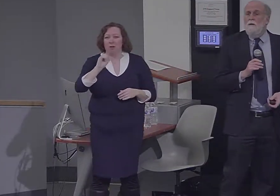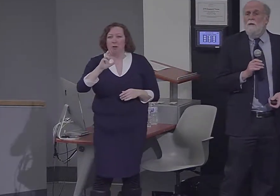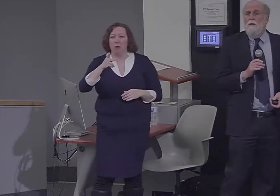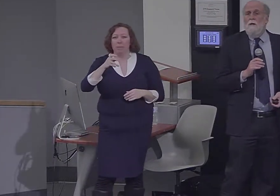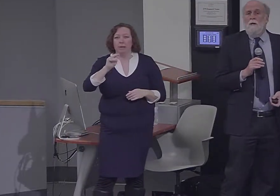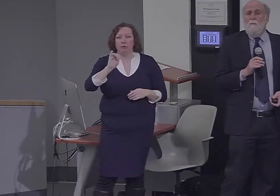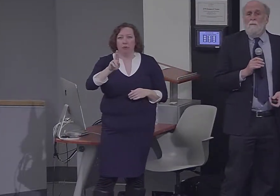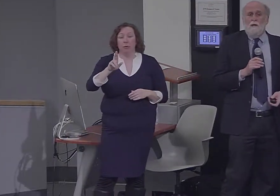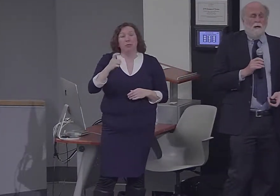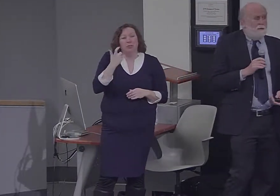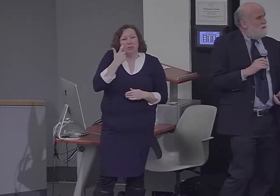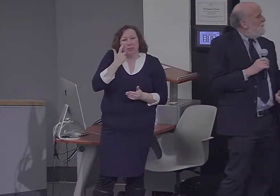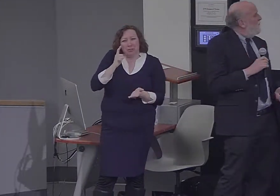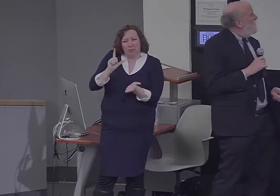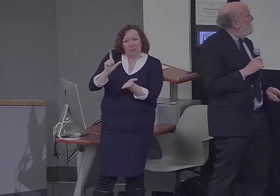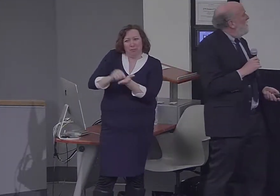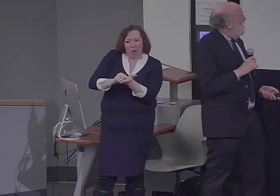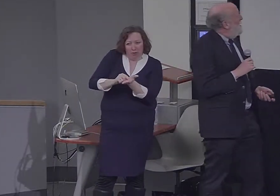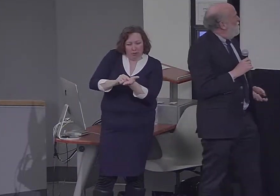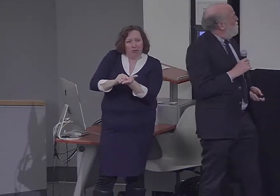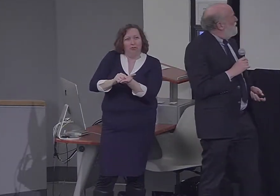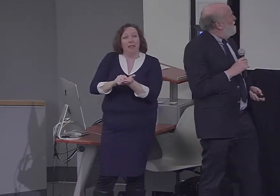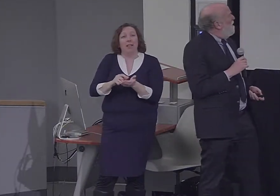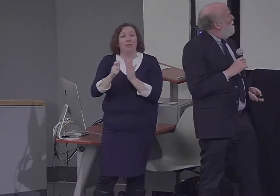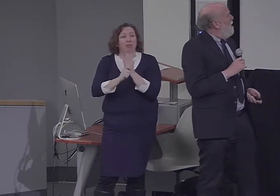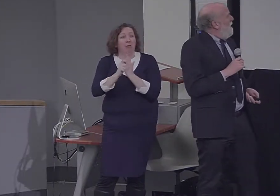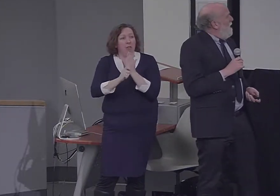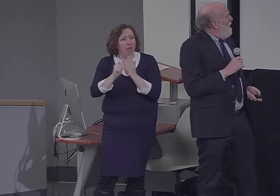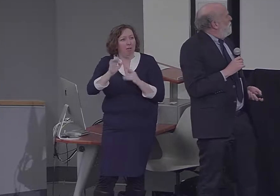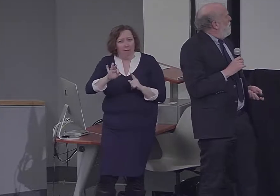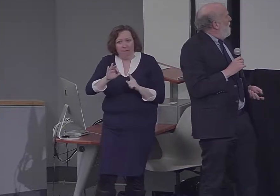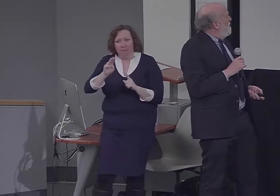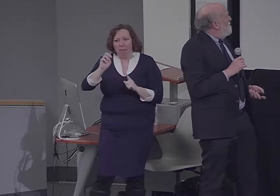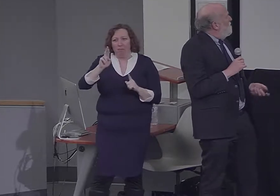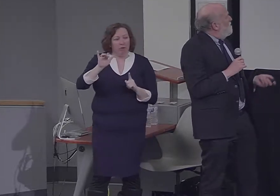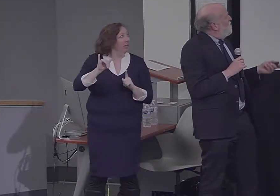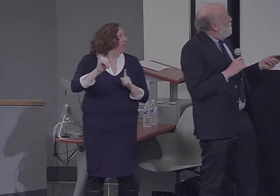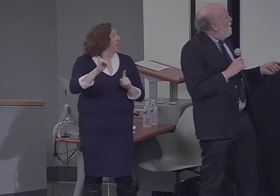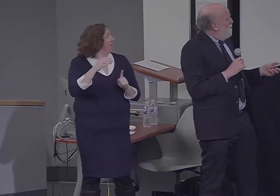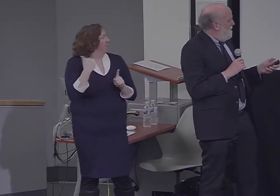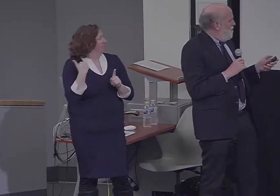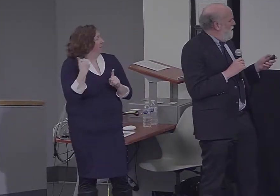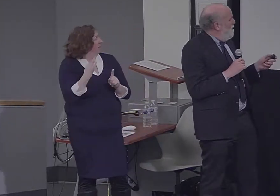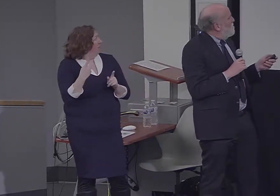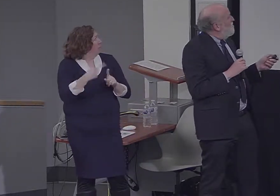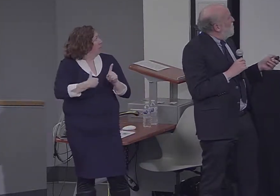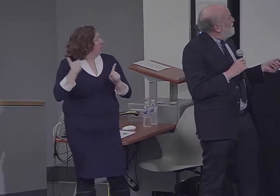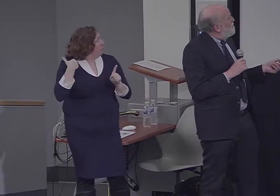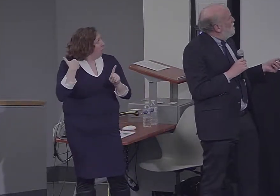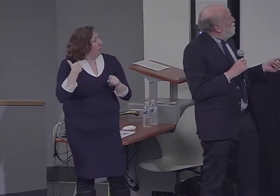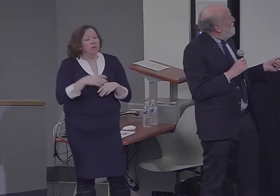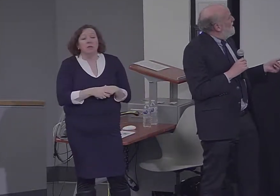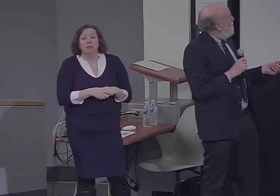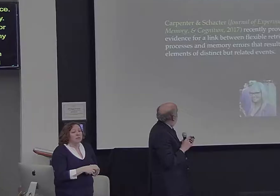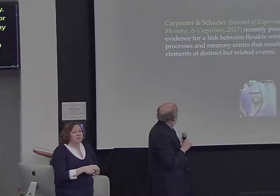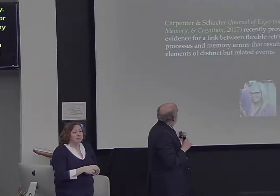Memory and Cognition a few months ago. And it provides evidence for a link between those flexible recombination